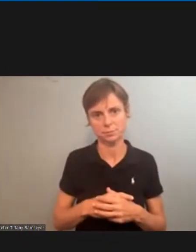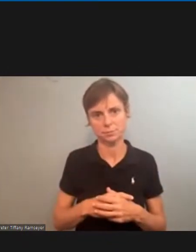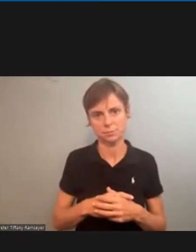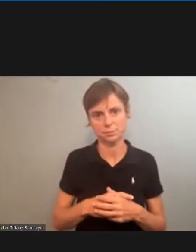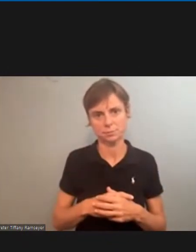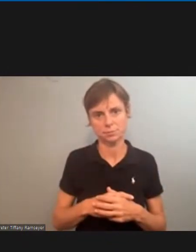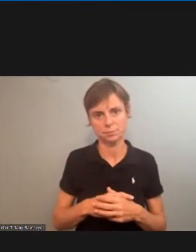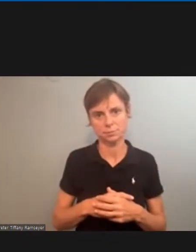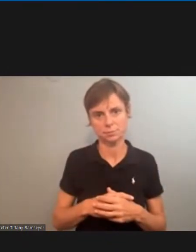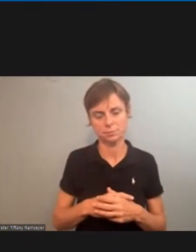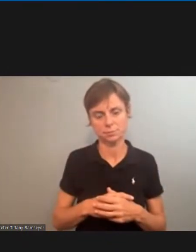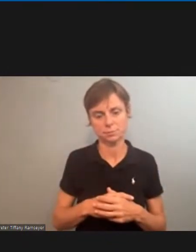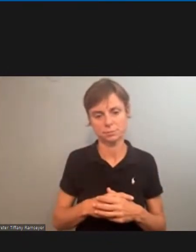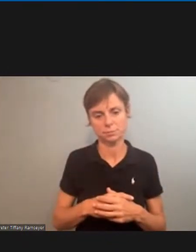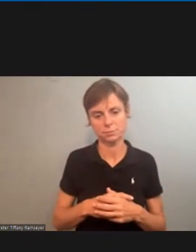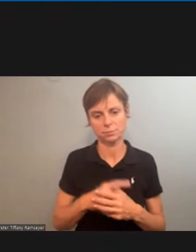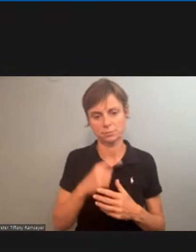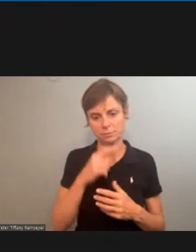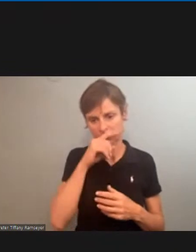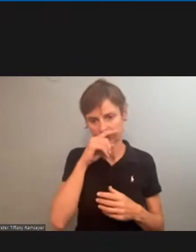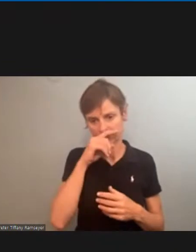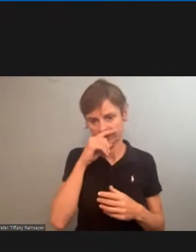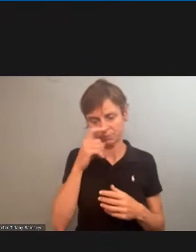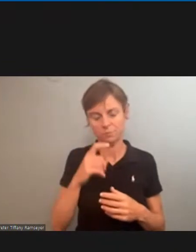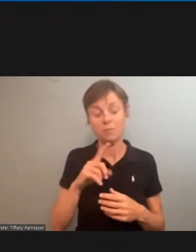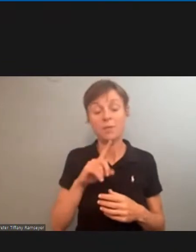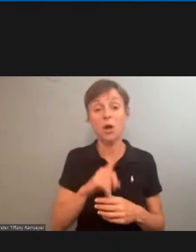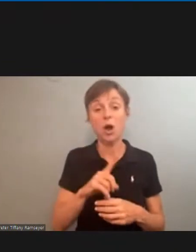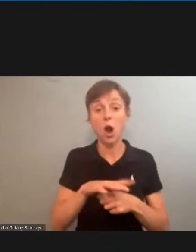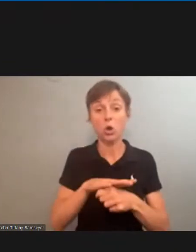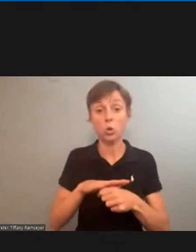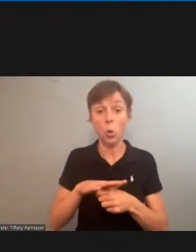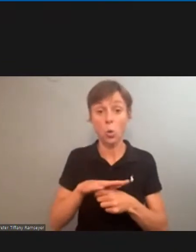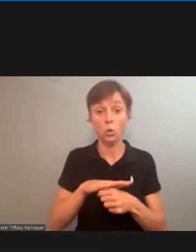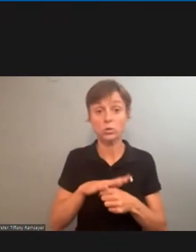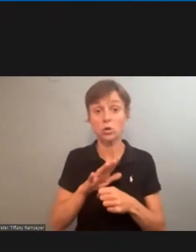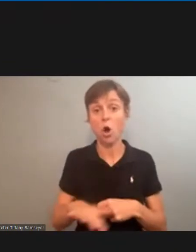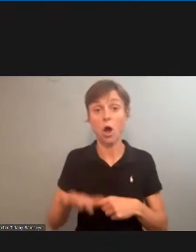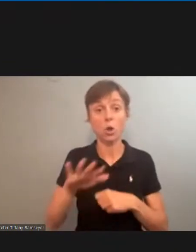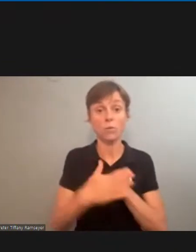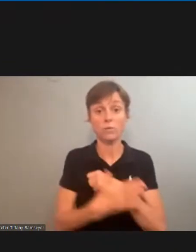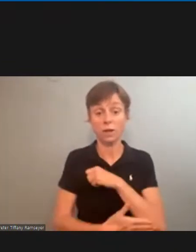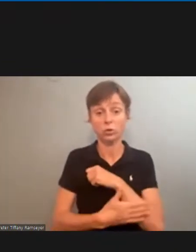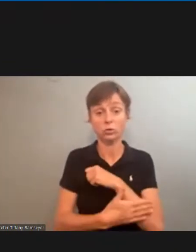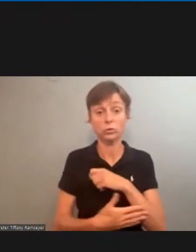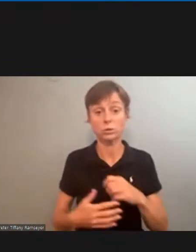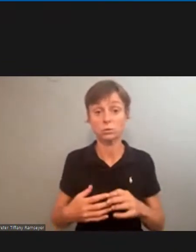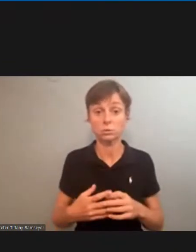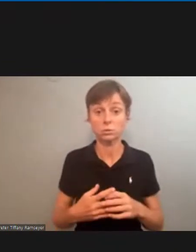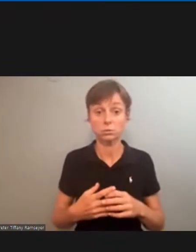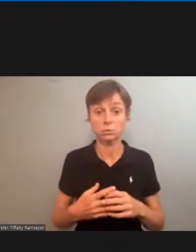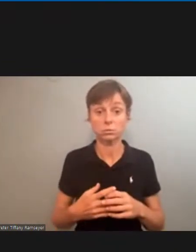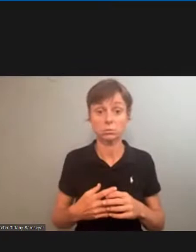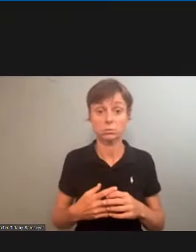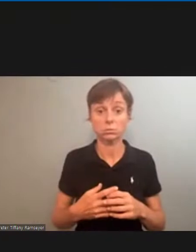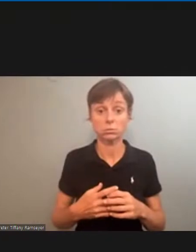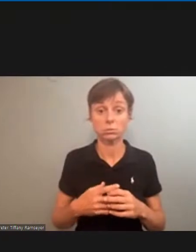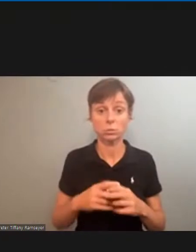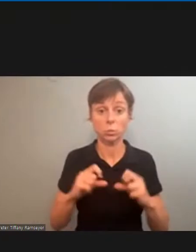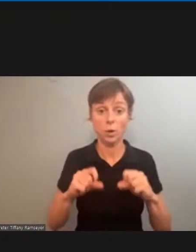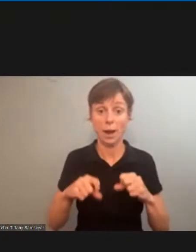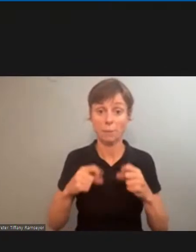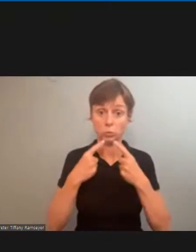units or locals throughout this country that have been able to achieve